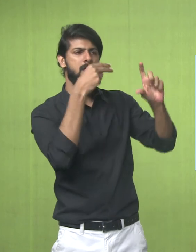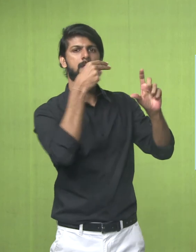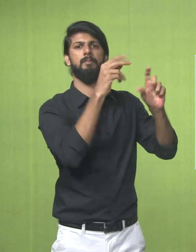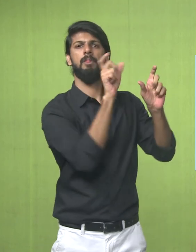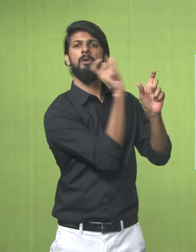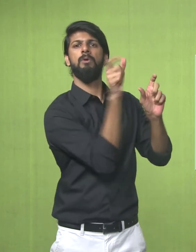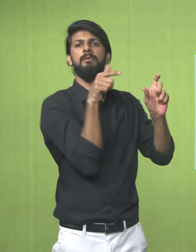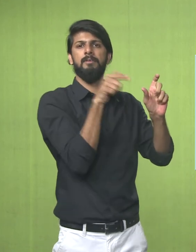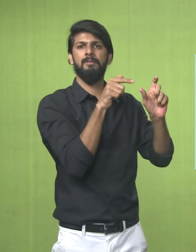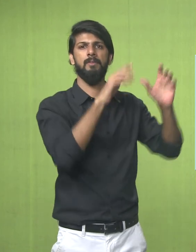On the Pottery